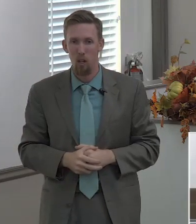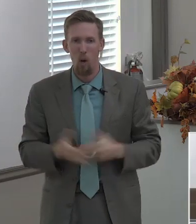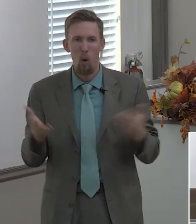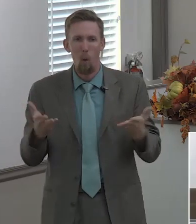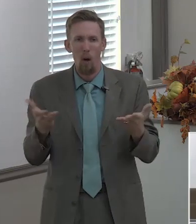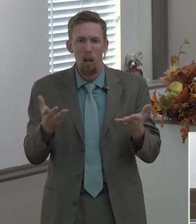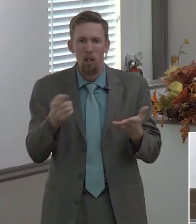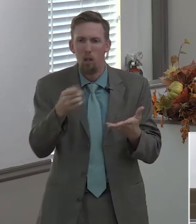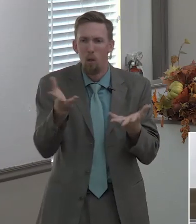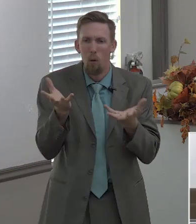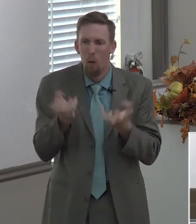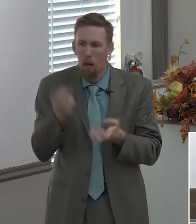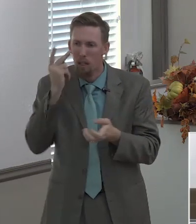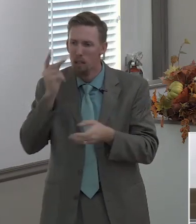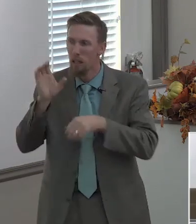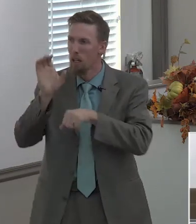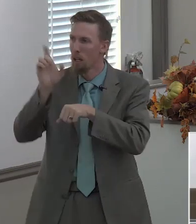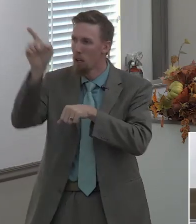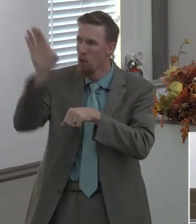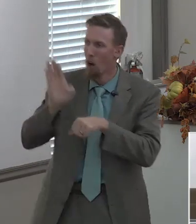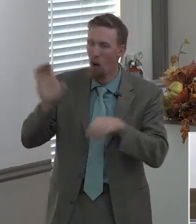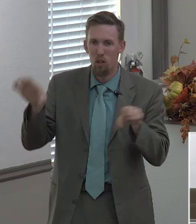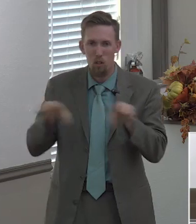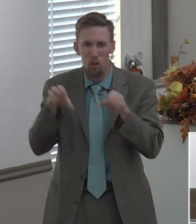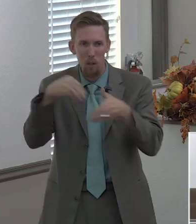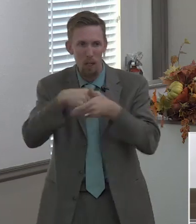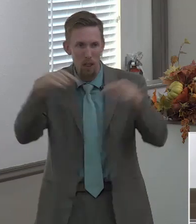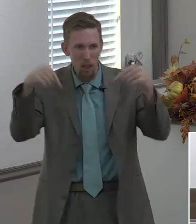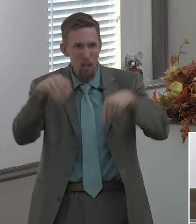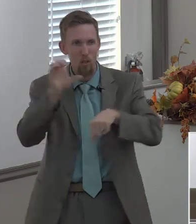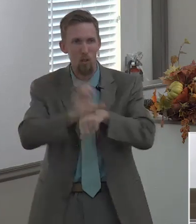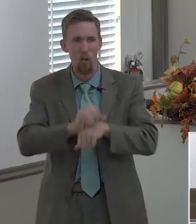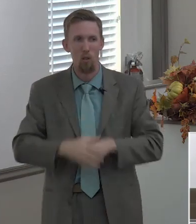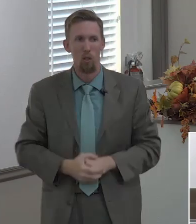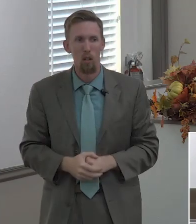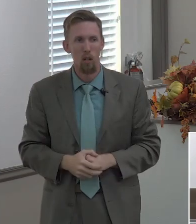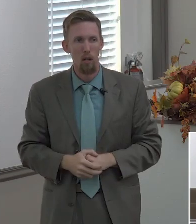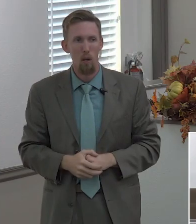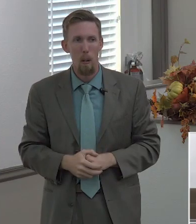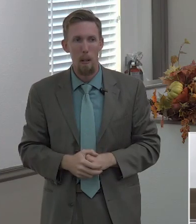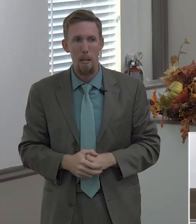what do you want to see god do with elmwood baptist church